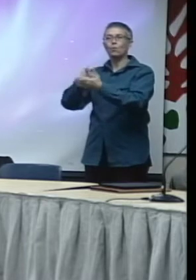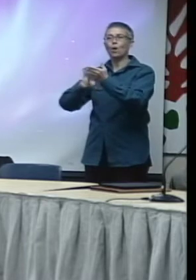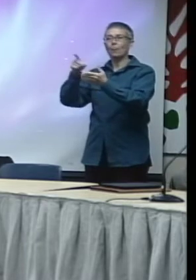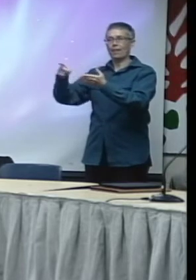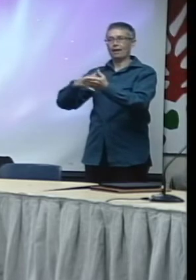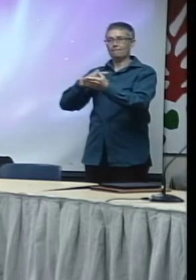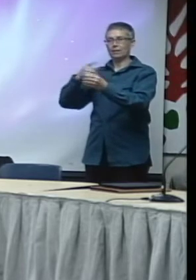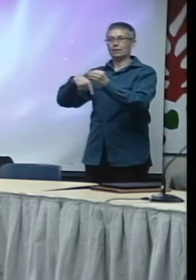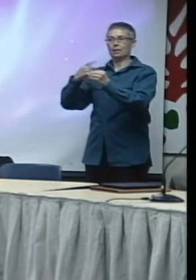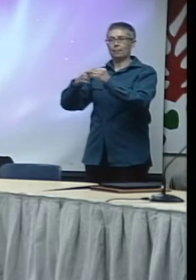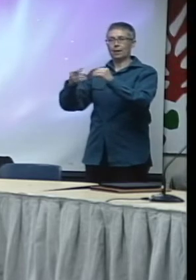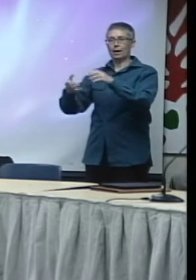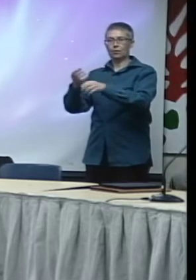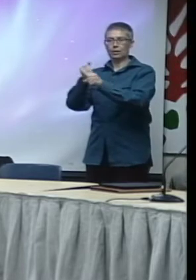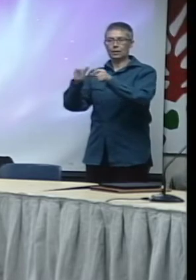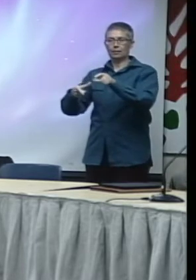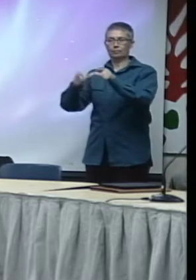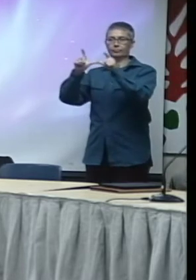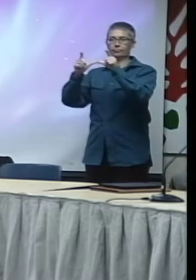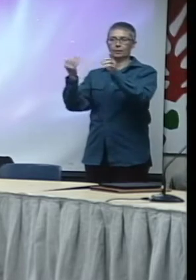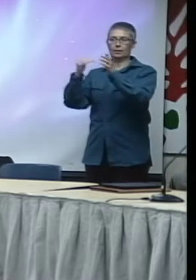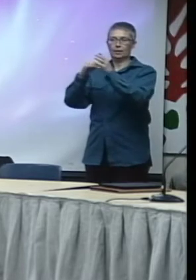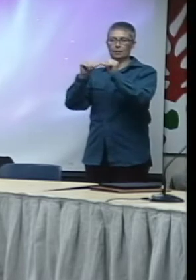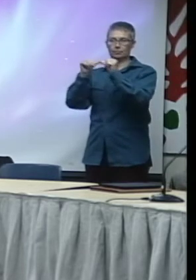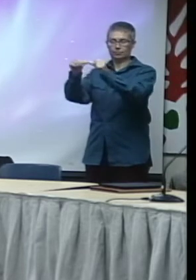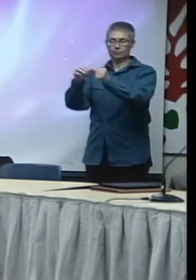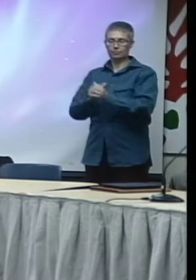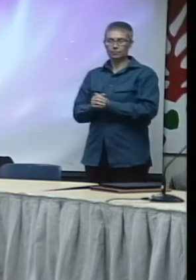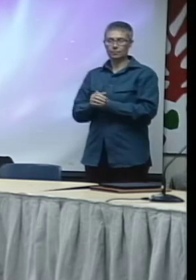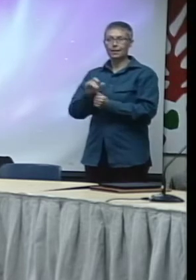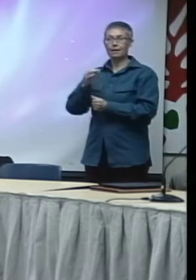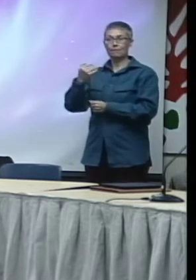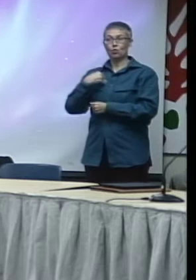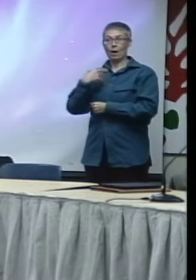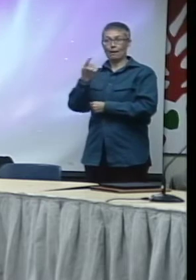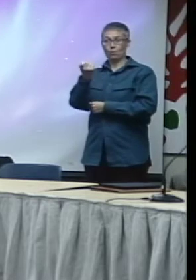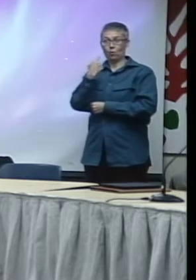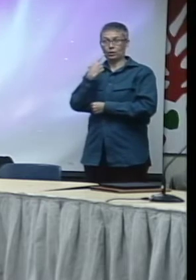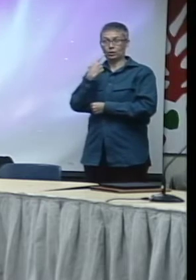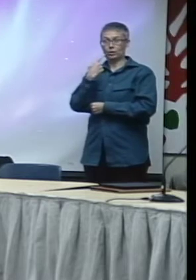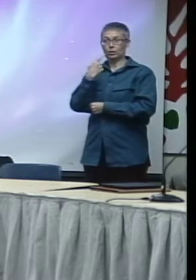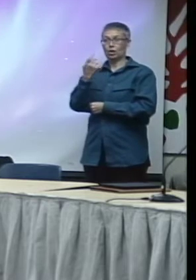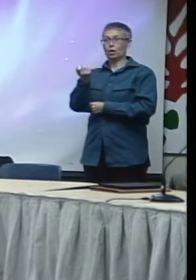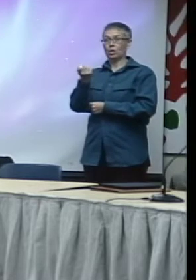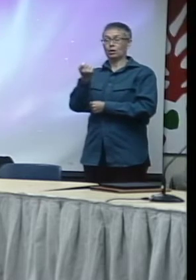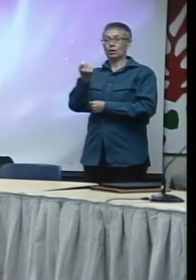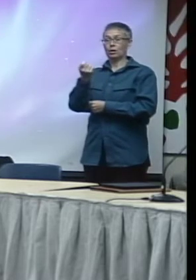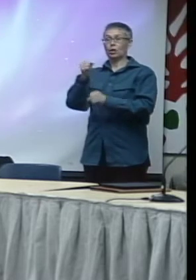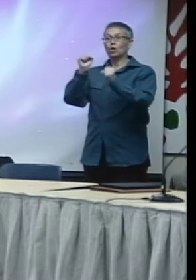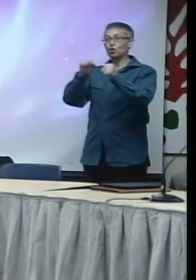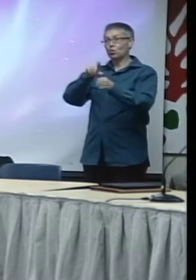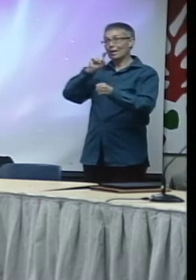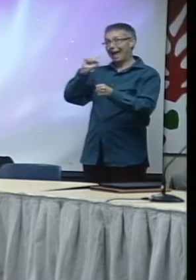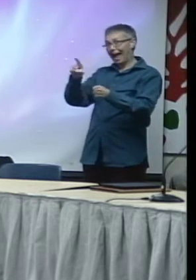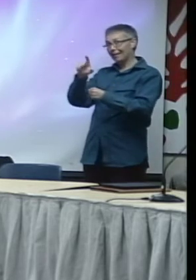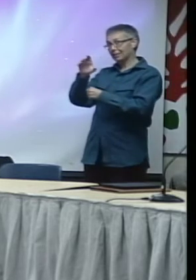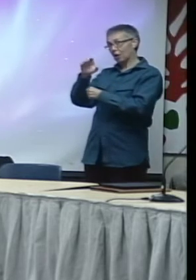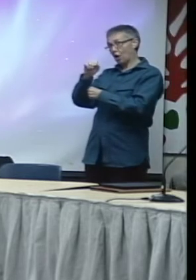Any questions to Comcast should be directed through me as chairperson, and I will rule whether they're in order.